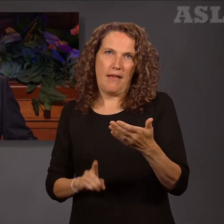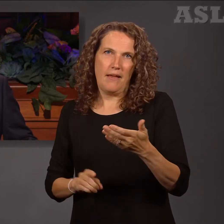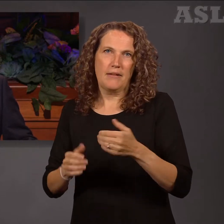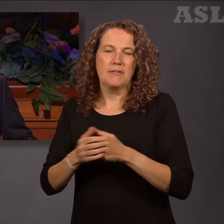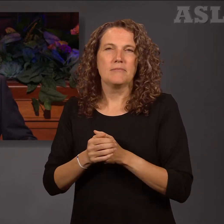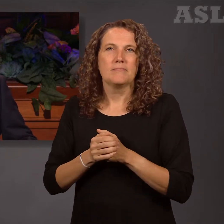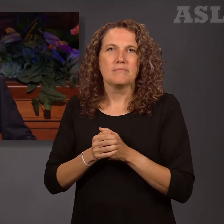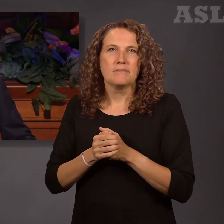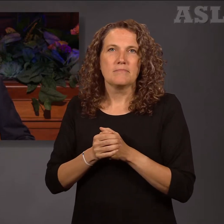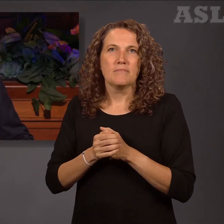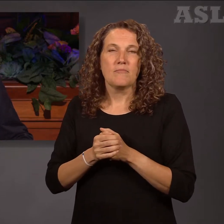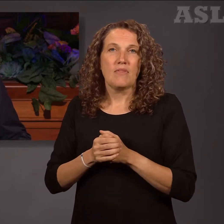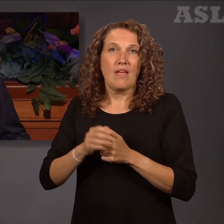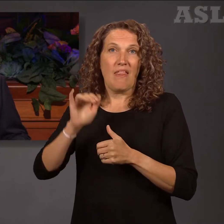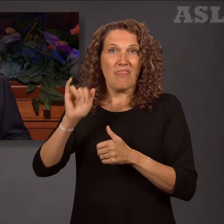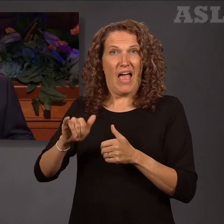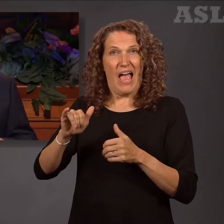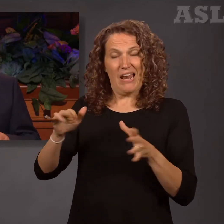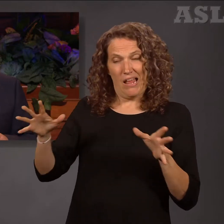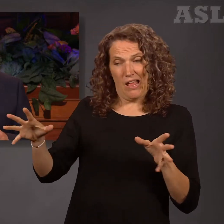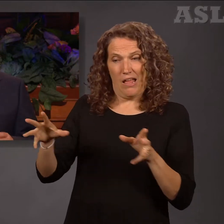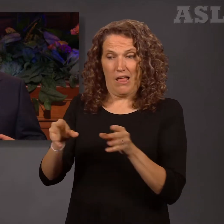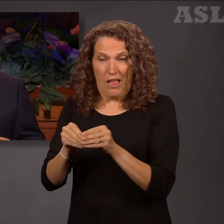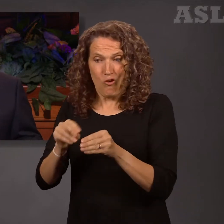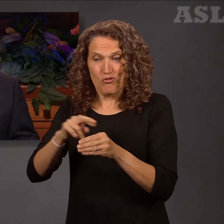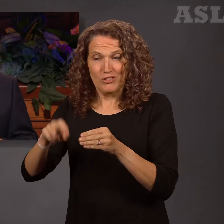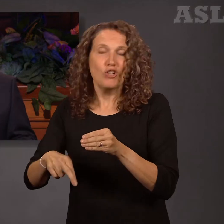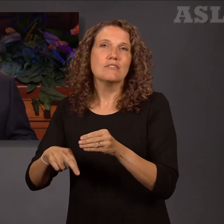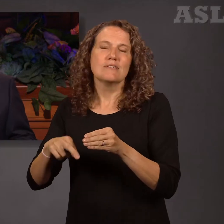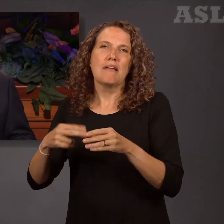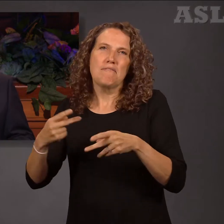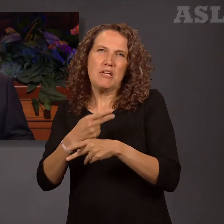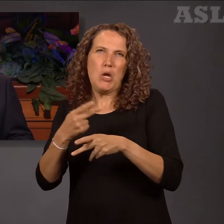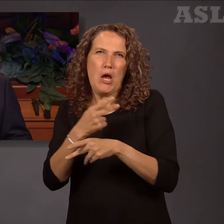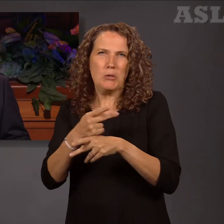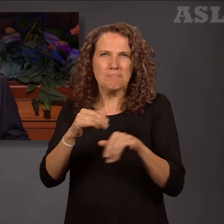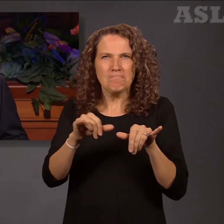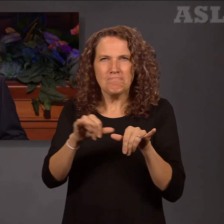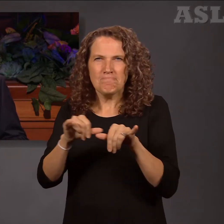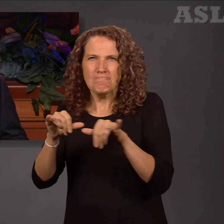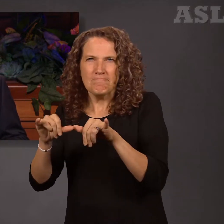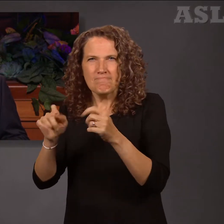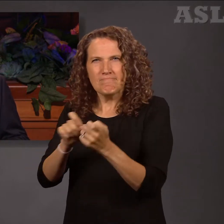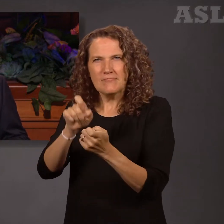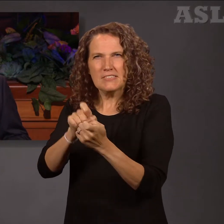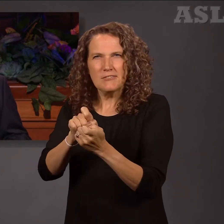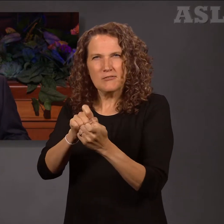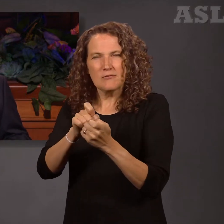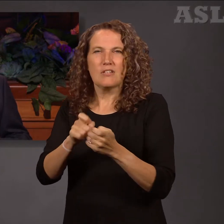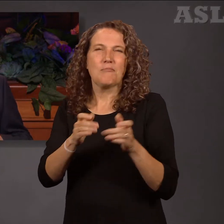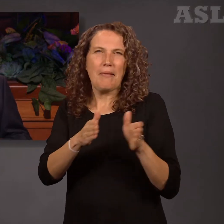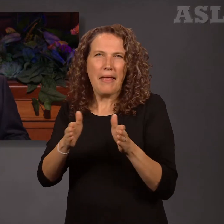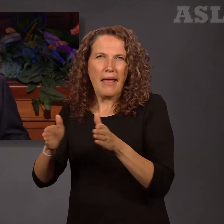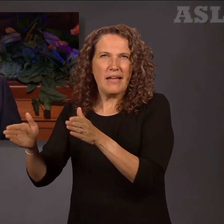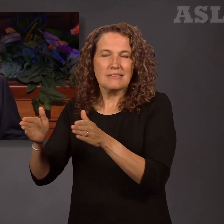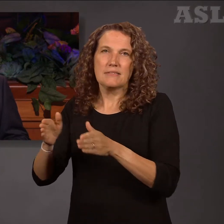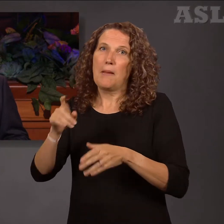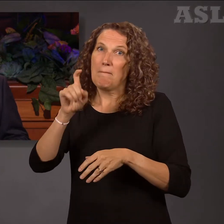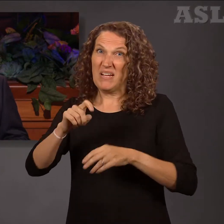These results are translated into plans and technical specifications, which must be strictly followed by